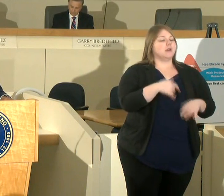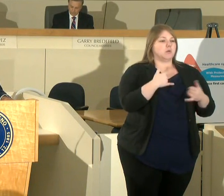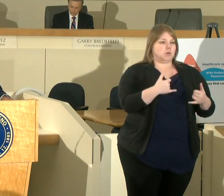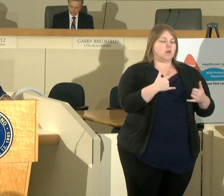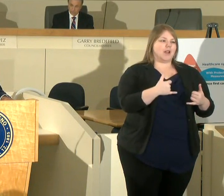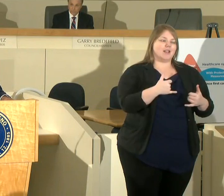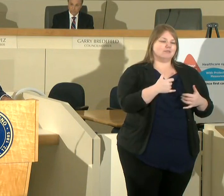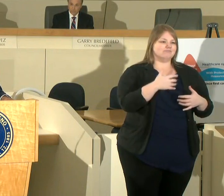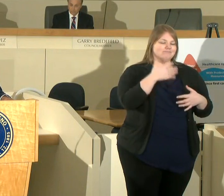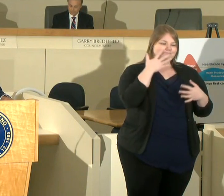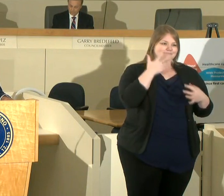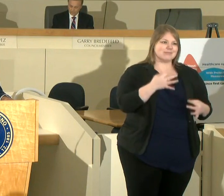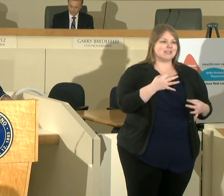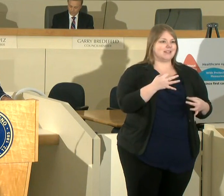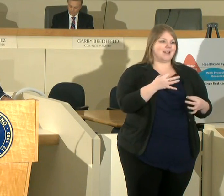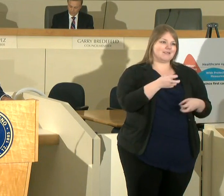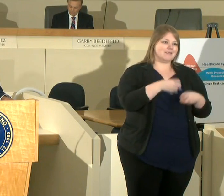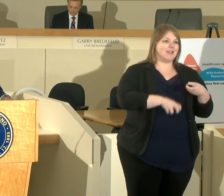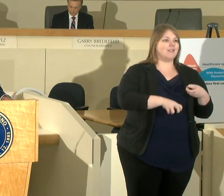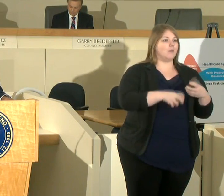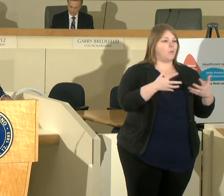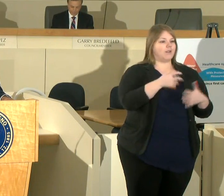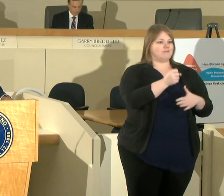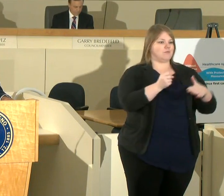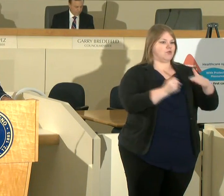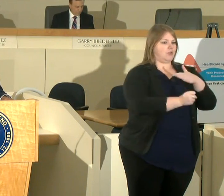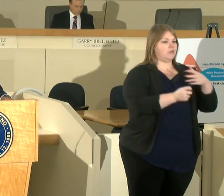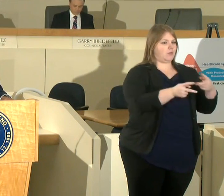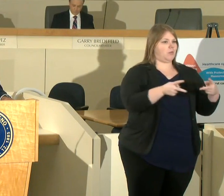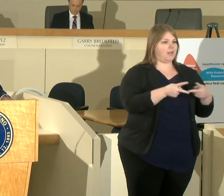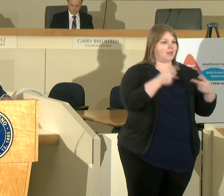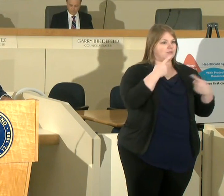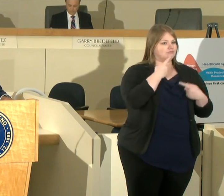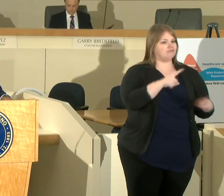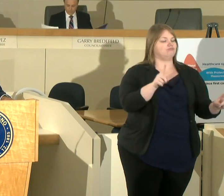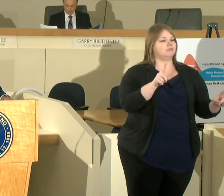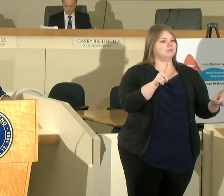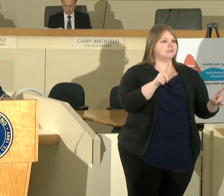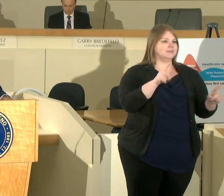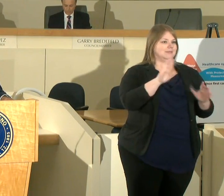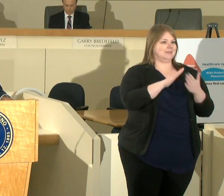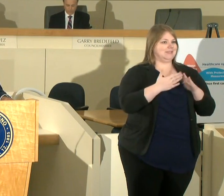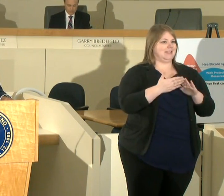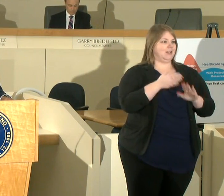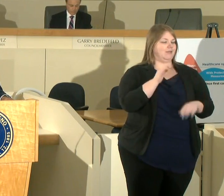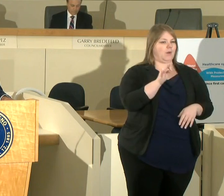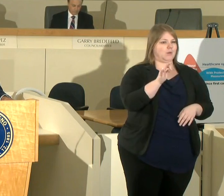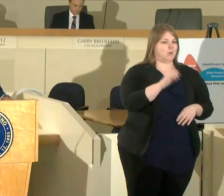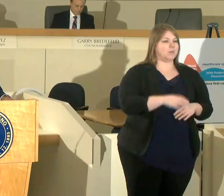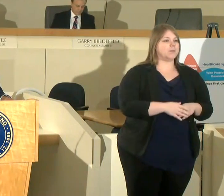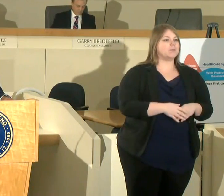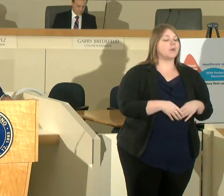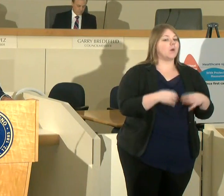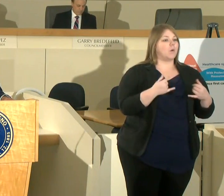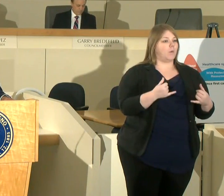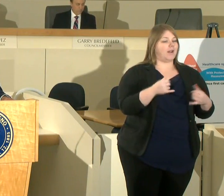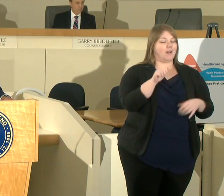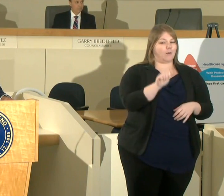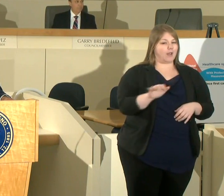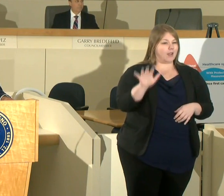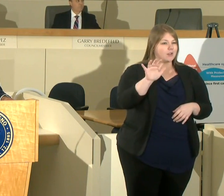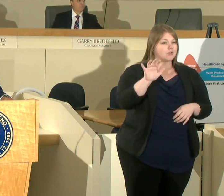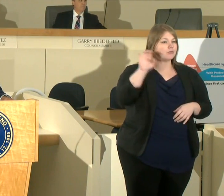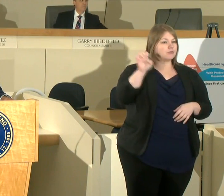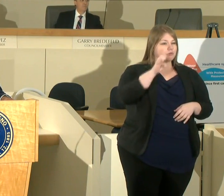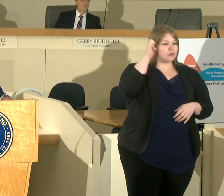but necessary action of declaring a shelter-in-place order across the city of Fresno at this time Asia and